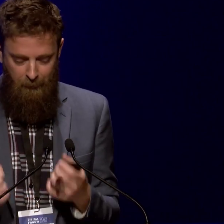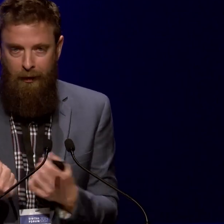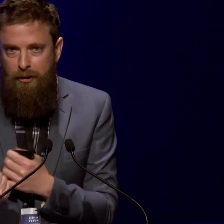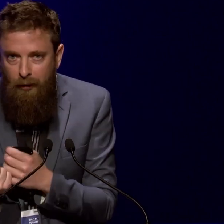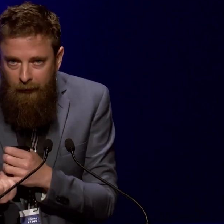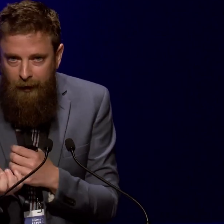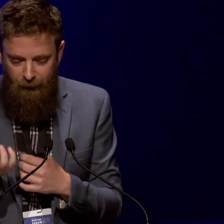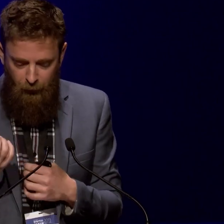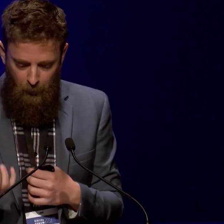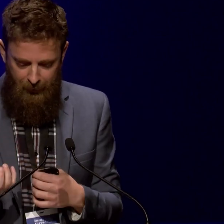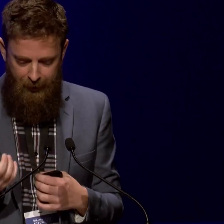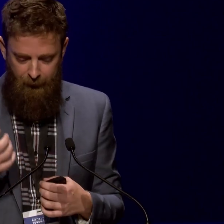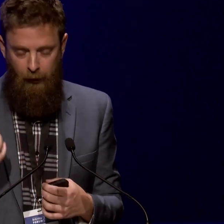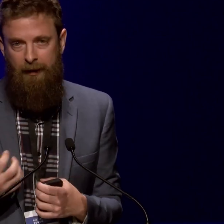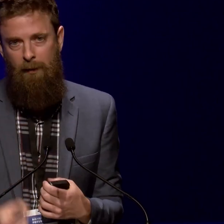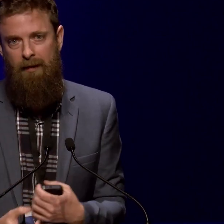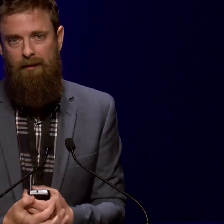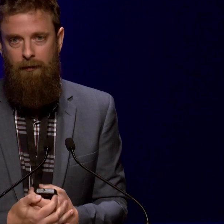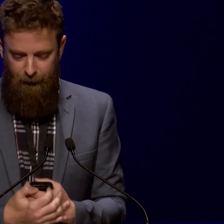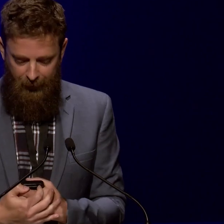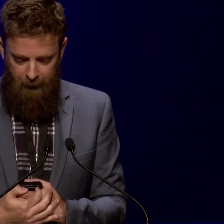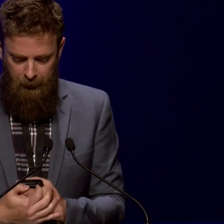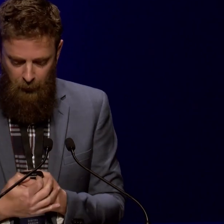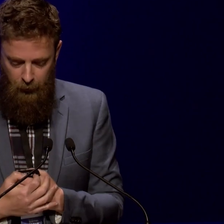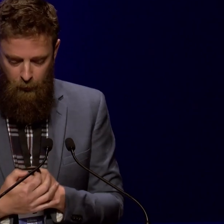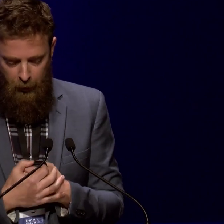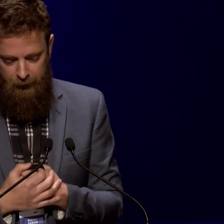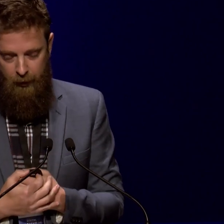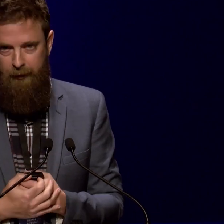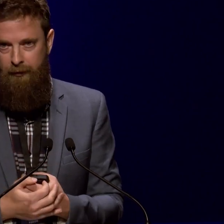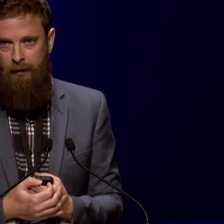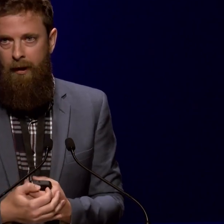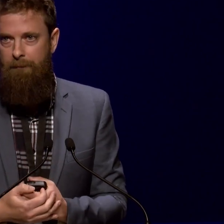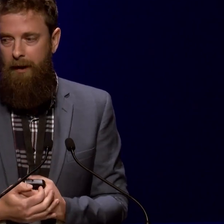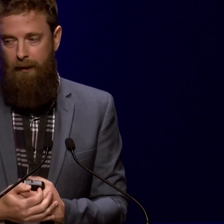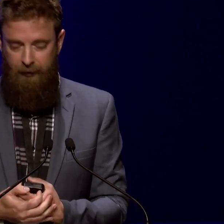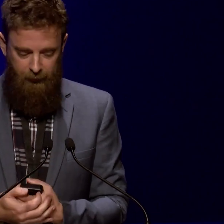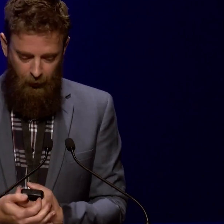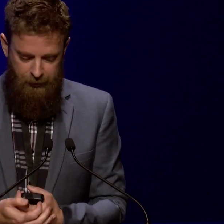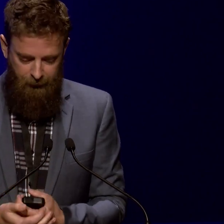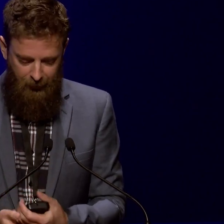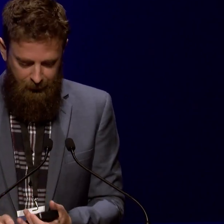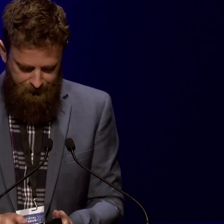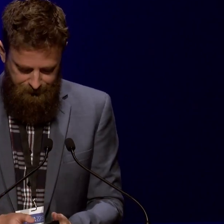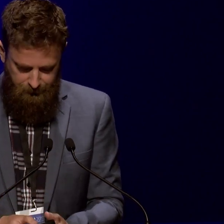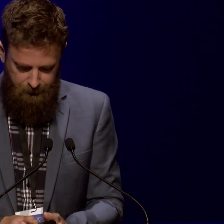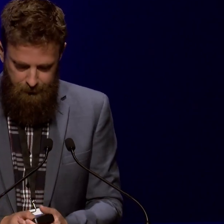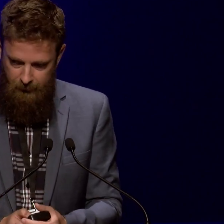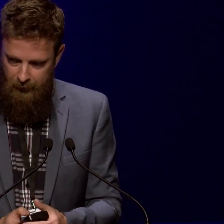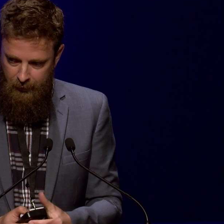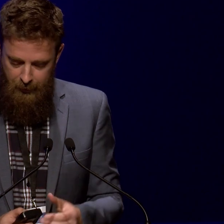the microgeography of a floor plan of an early 20th century Franklin Road workers' cottage. It's an astonishing feat.